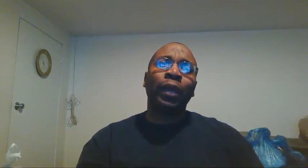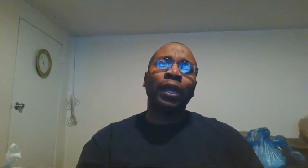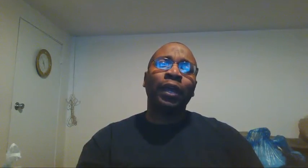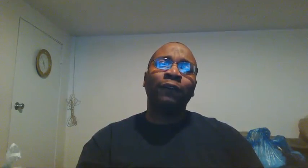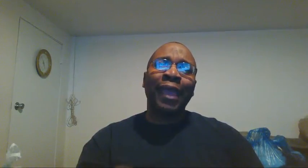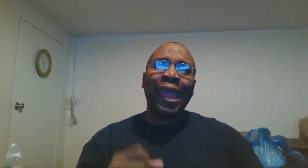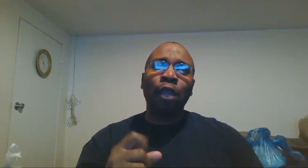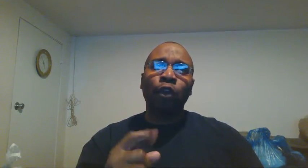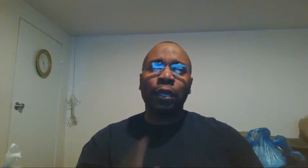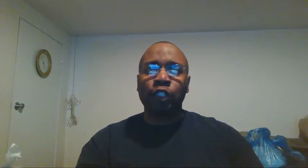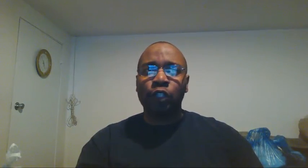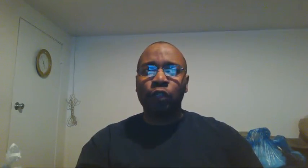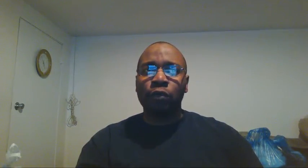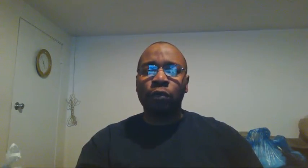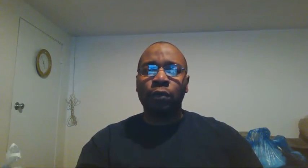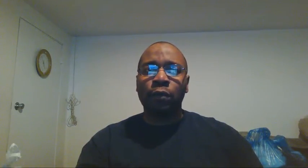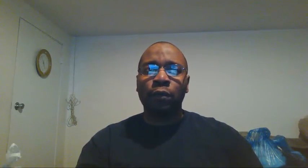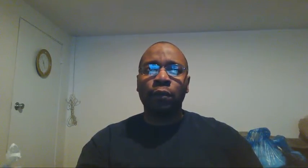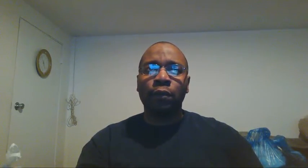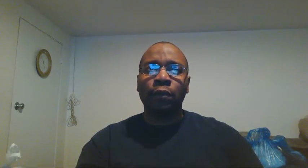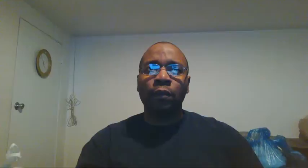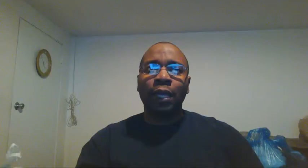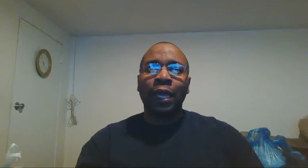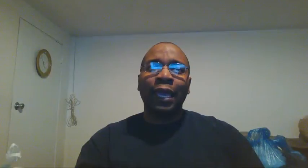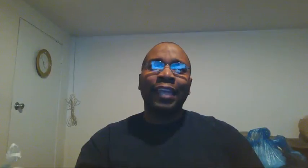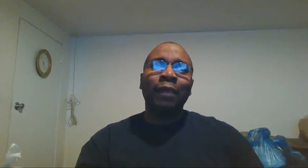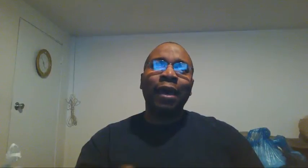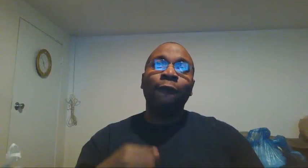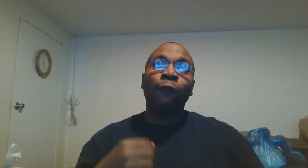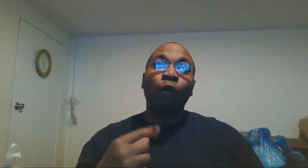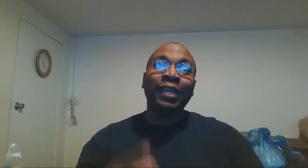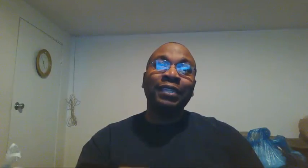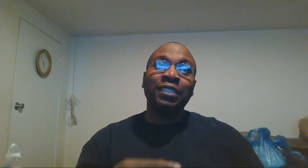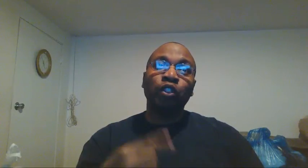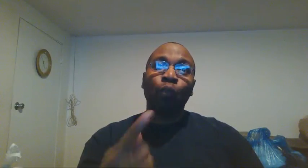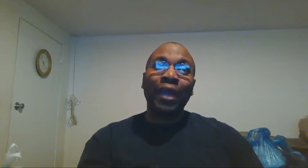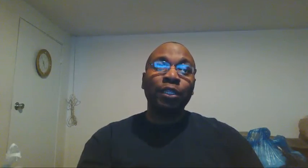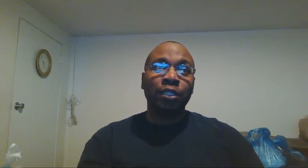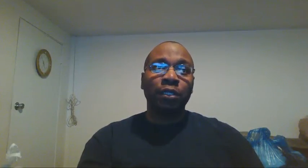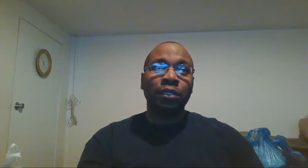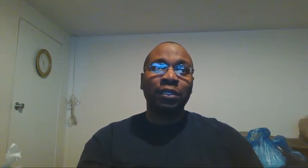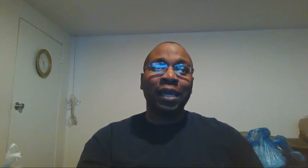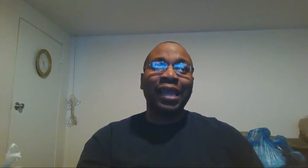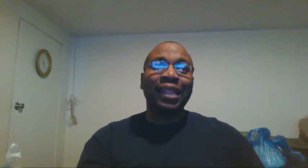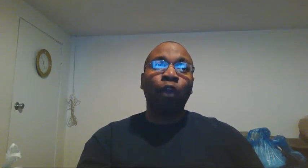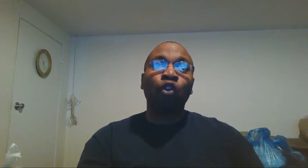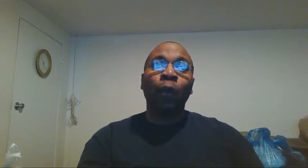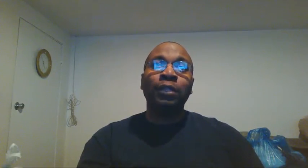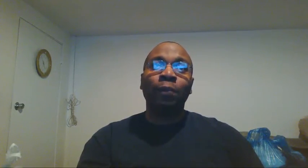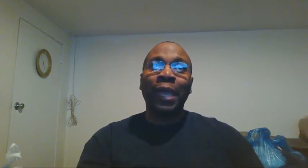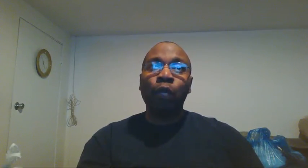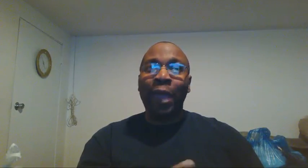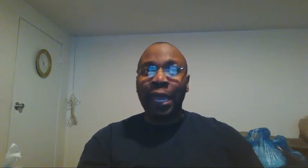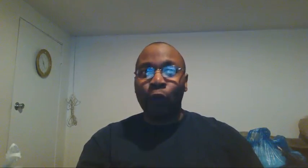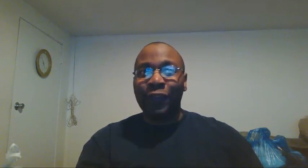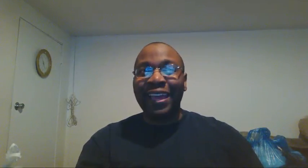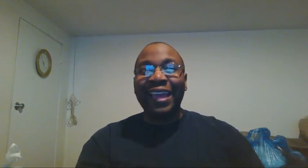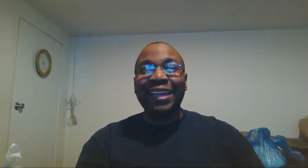of that anger issue is by avoiding situations that are going to make you angry now